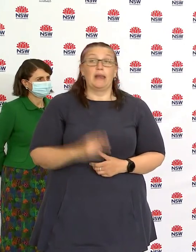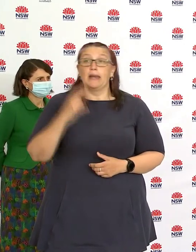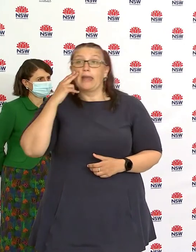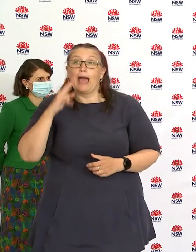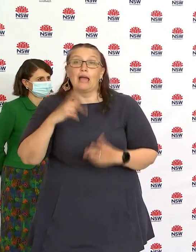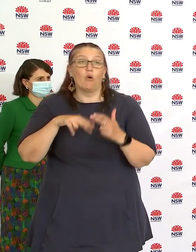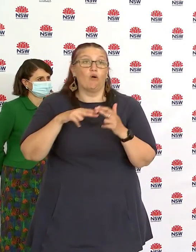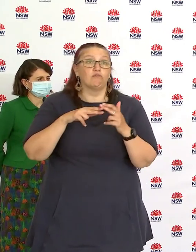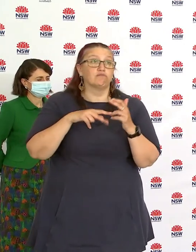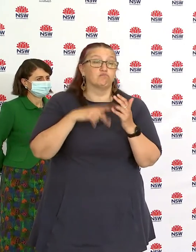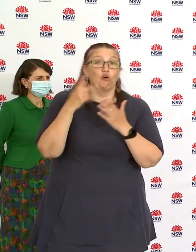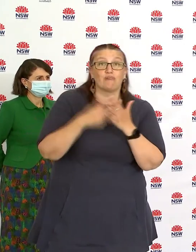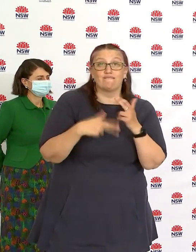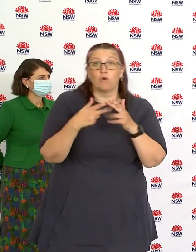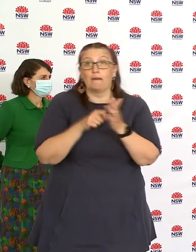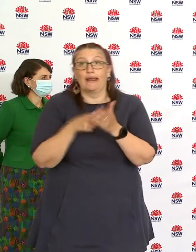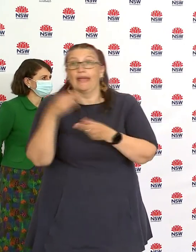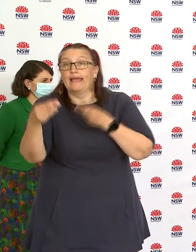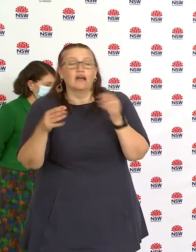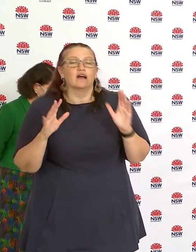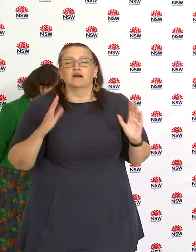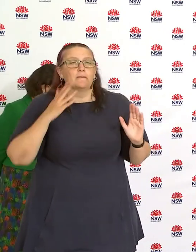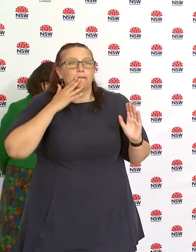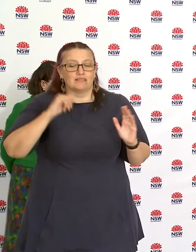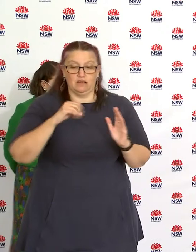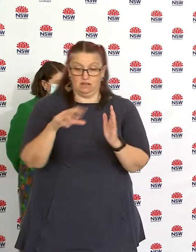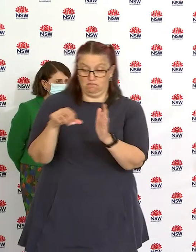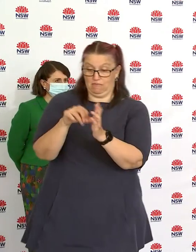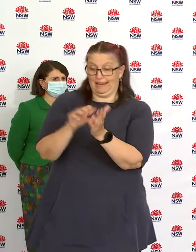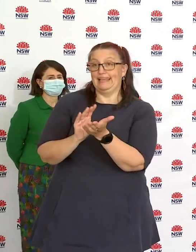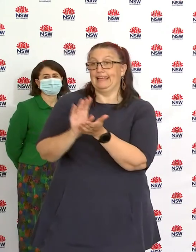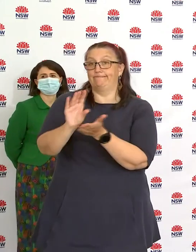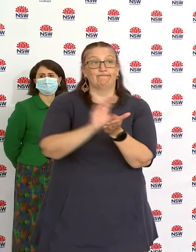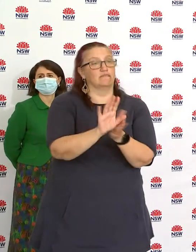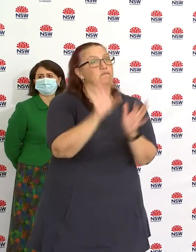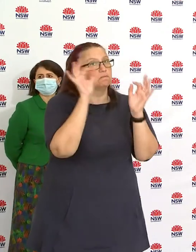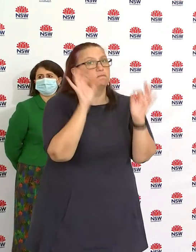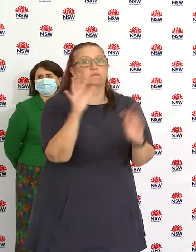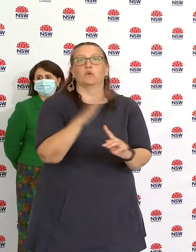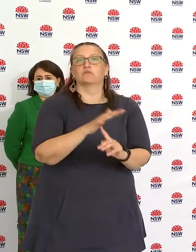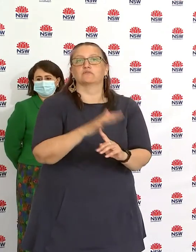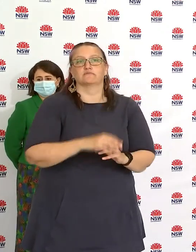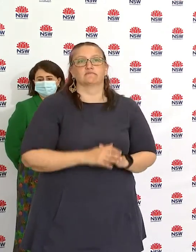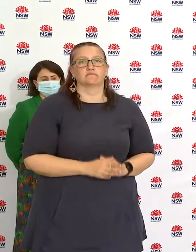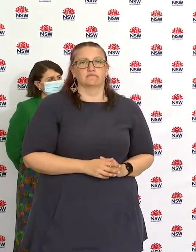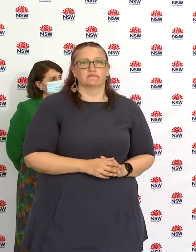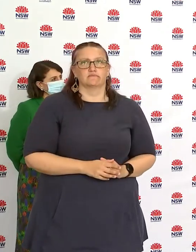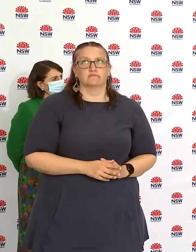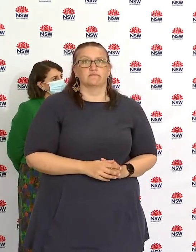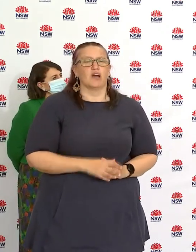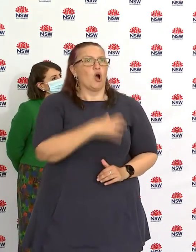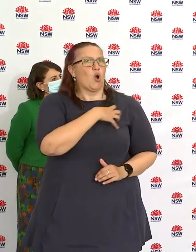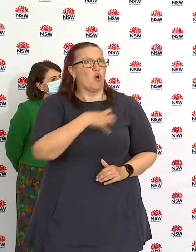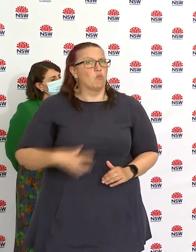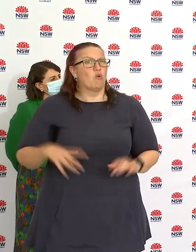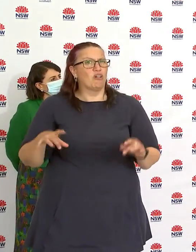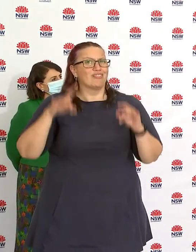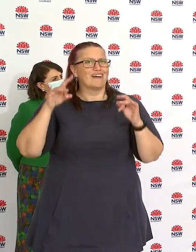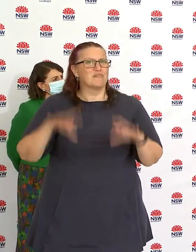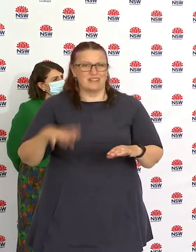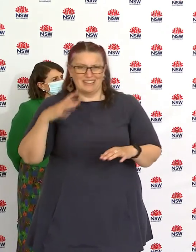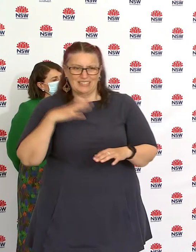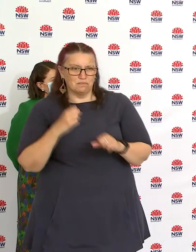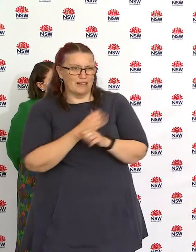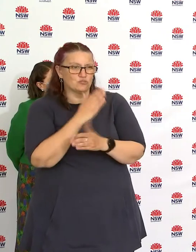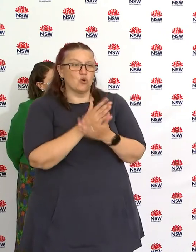individuals who are doing it tough we want support for those people who are on current income benefits uh from the commonwealth they shouldn't be excluded we've made that